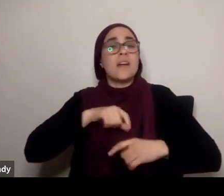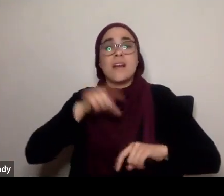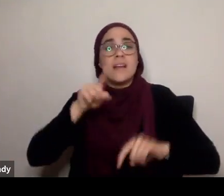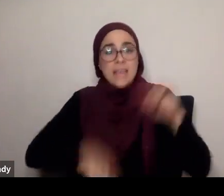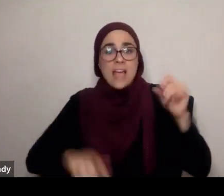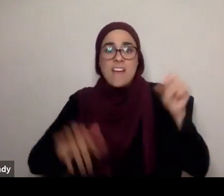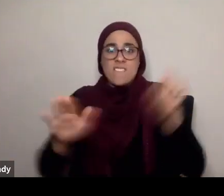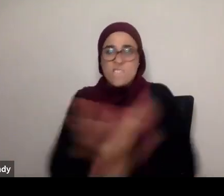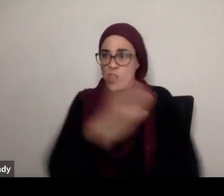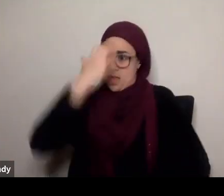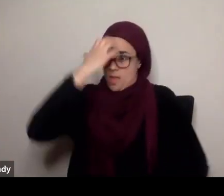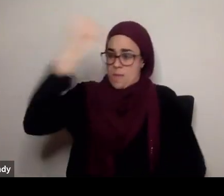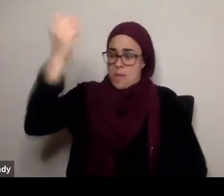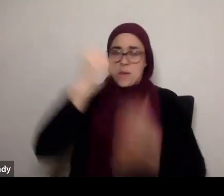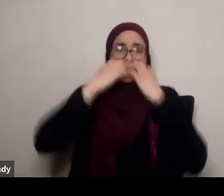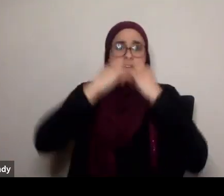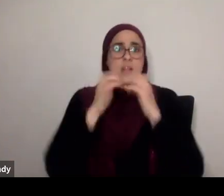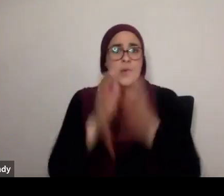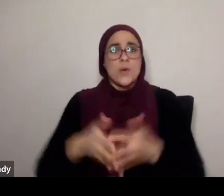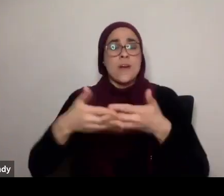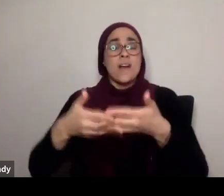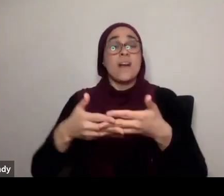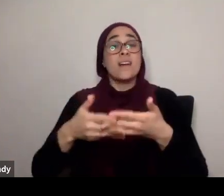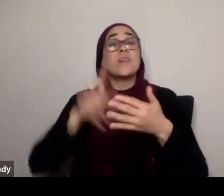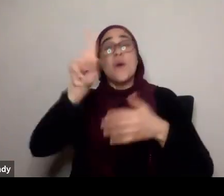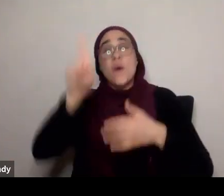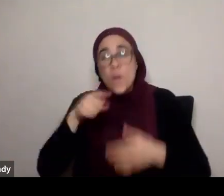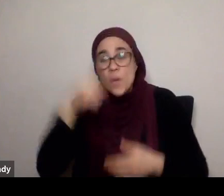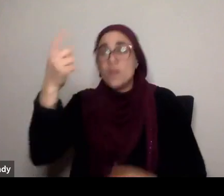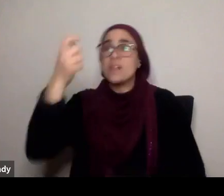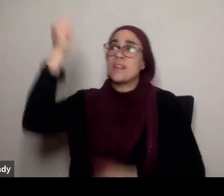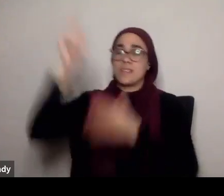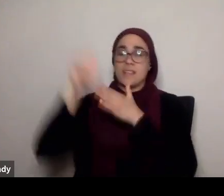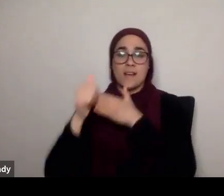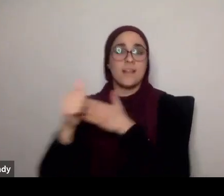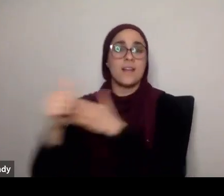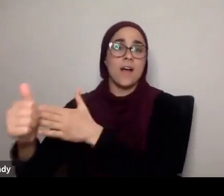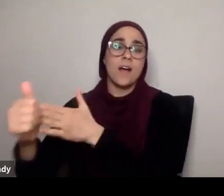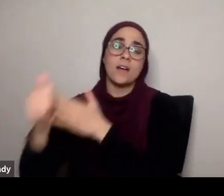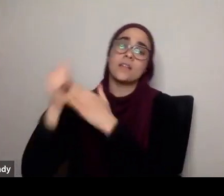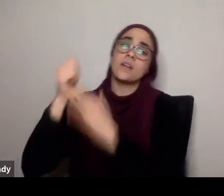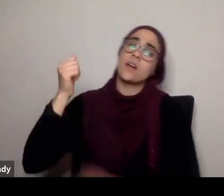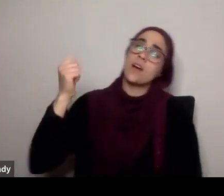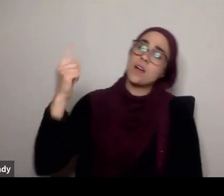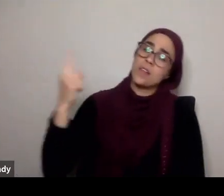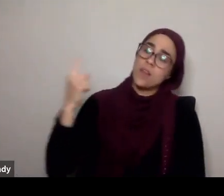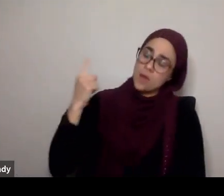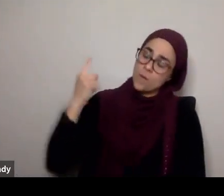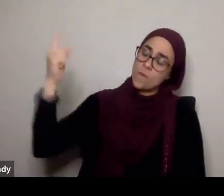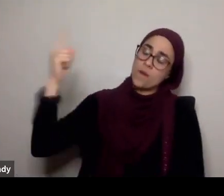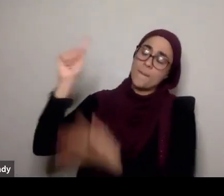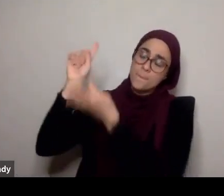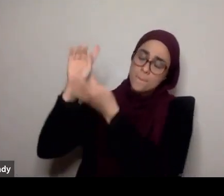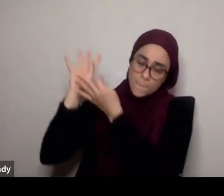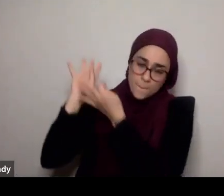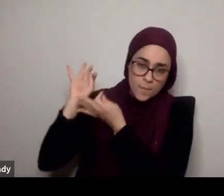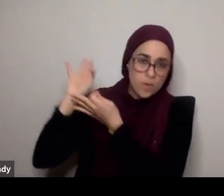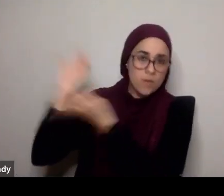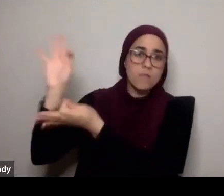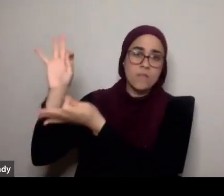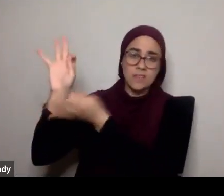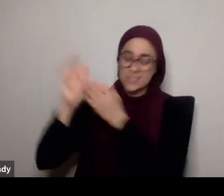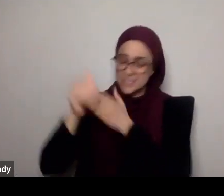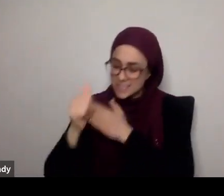preserve it, it's only through the guidance of Allah subhanahu wa'ala, and only Allah subhanahu wa'ala, is perfect enough, to be able to guide that